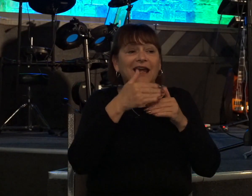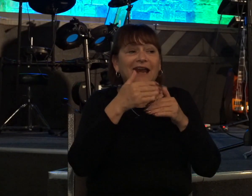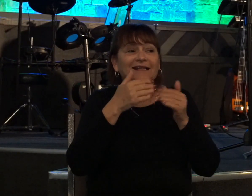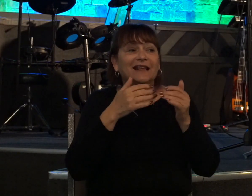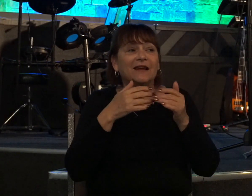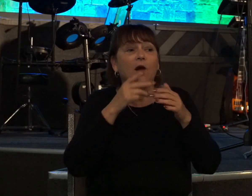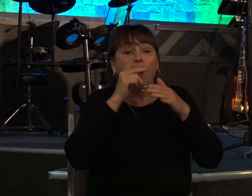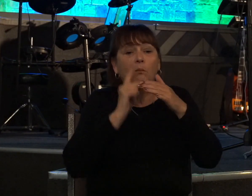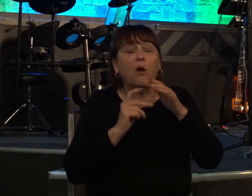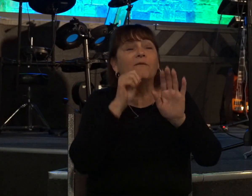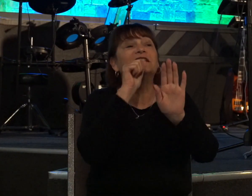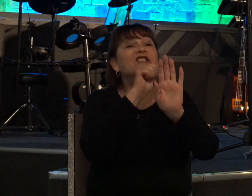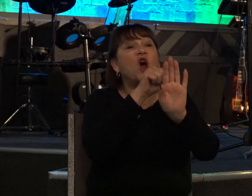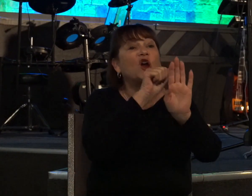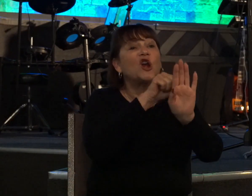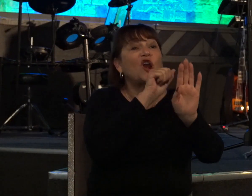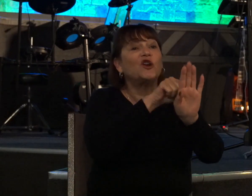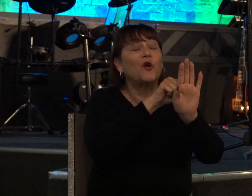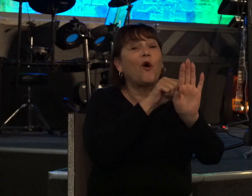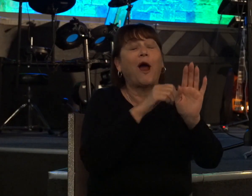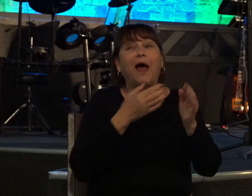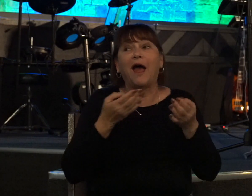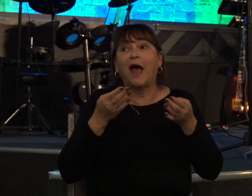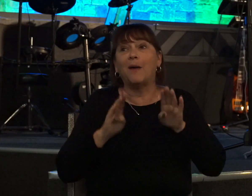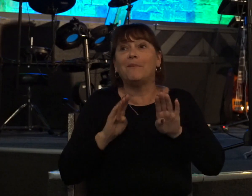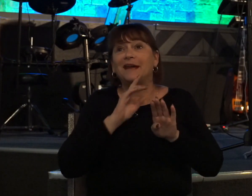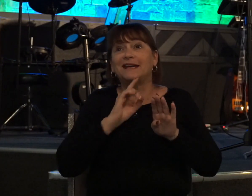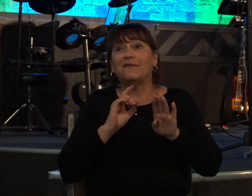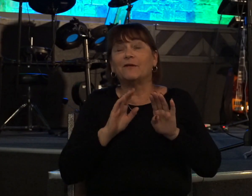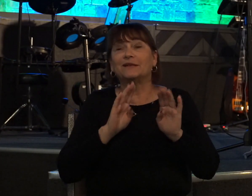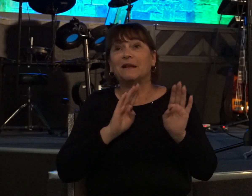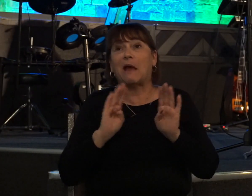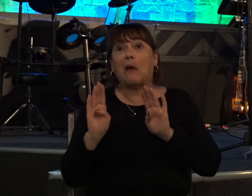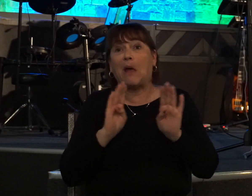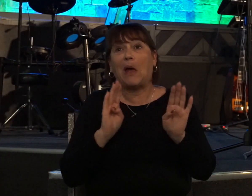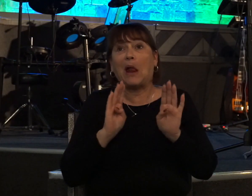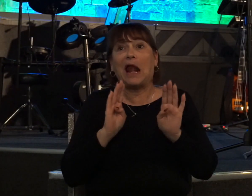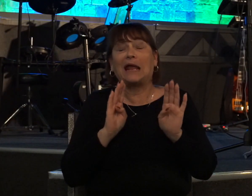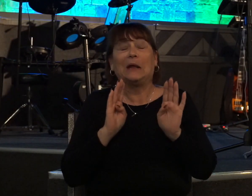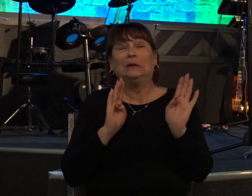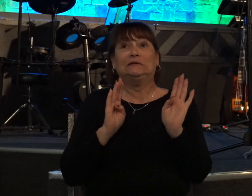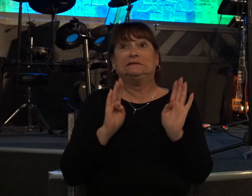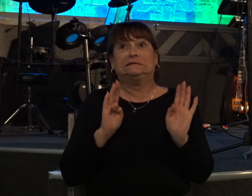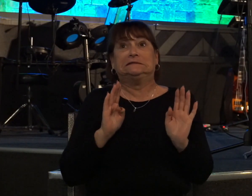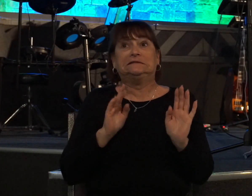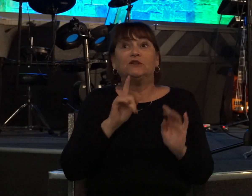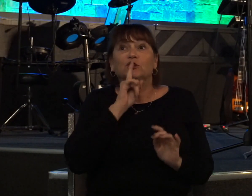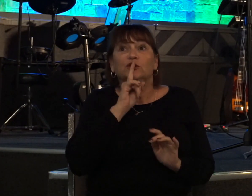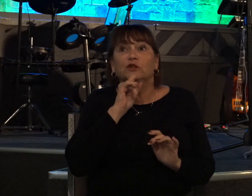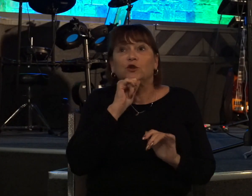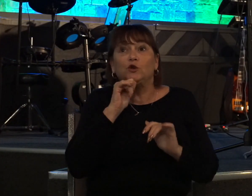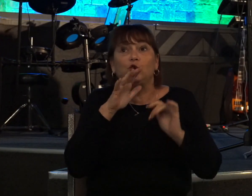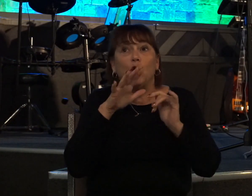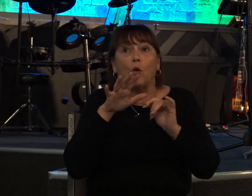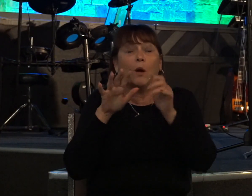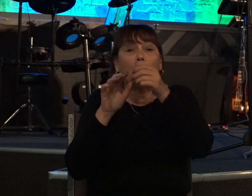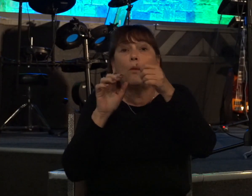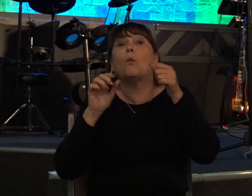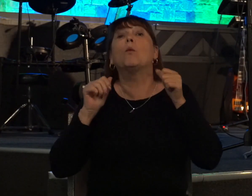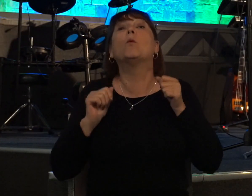yeah i bet david was like acting like when j dubs come to the door he's like don't peek out of the blinds you know i'm here you